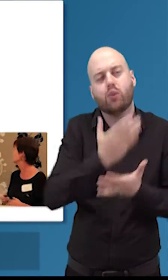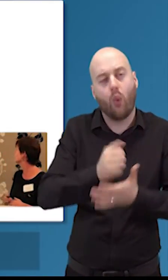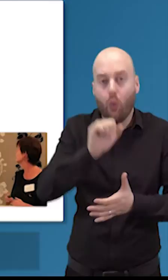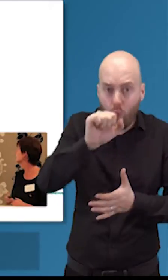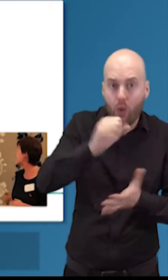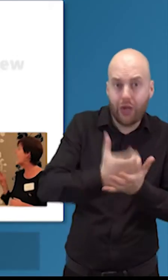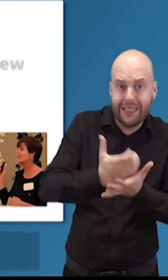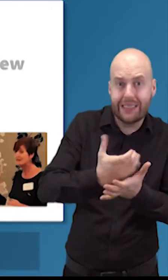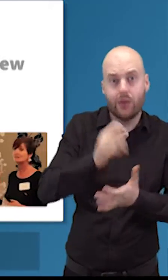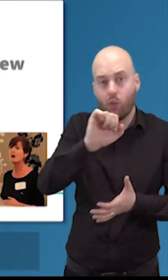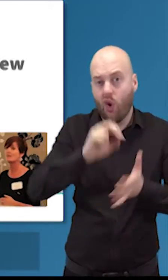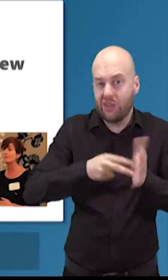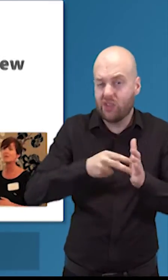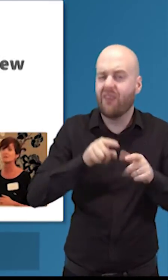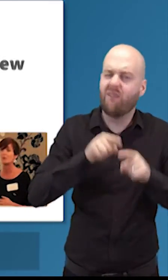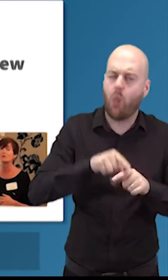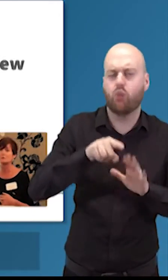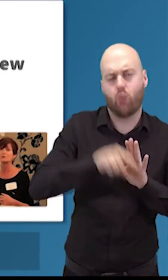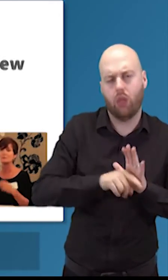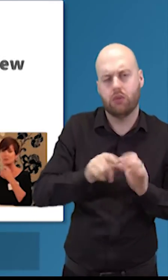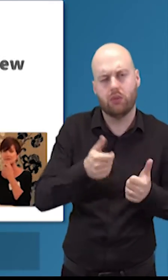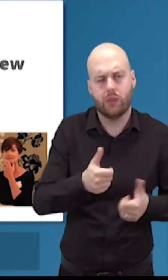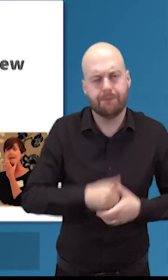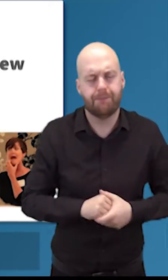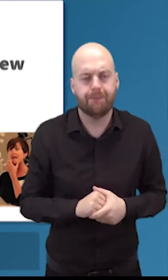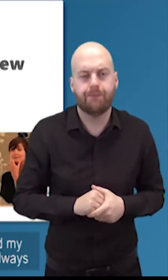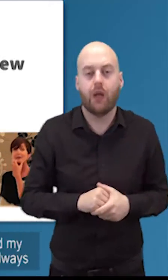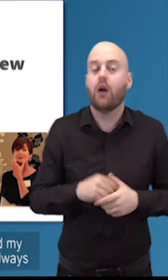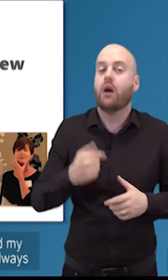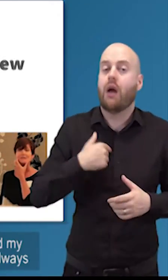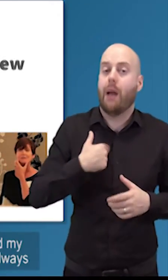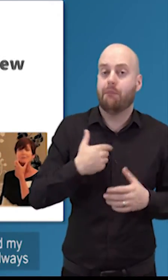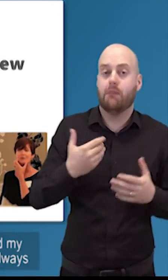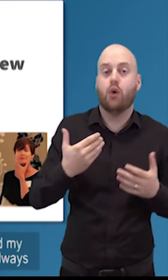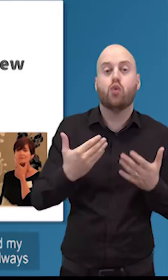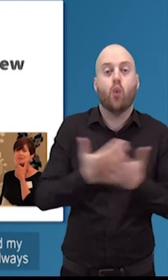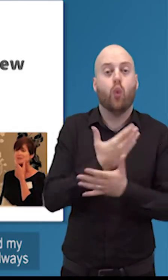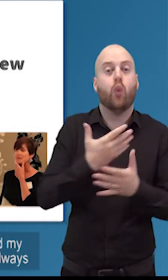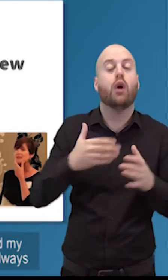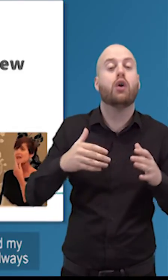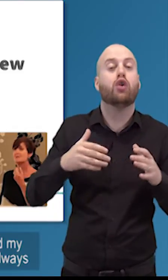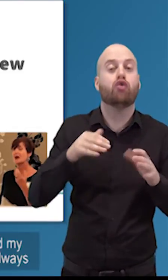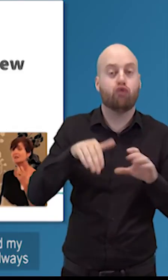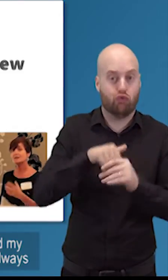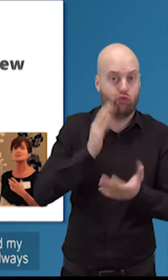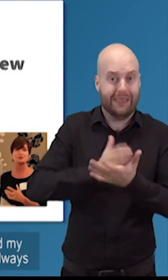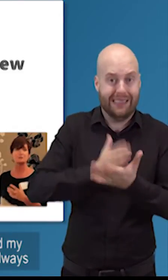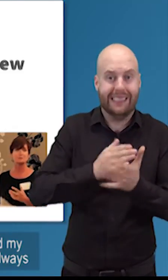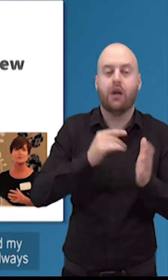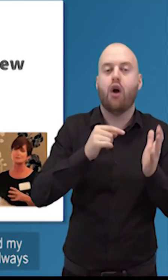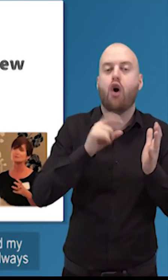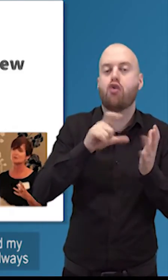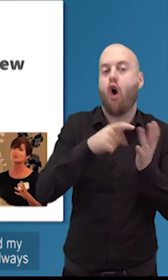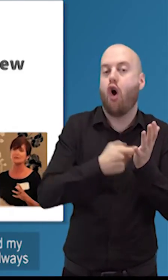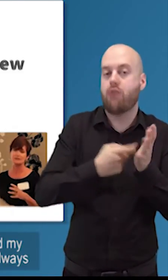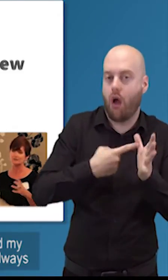your rules and this part for me is one of the most important i am now a trustee with a cora foundation and their induction